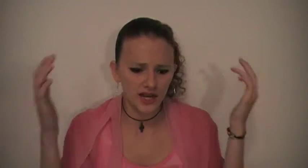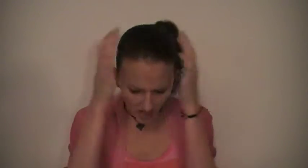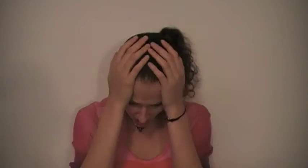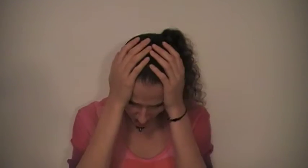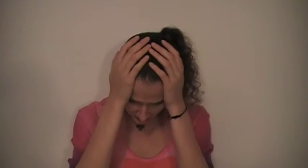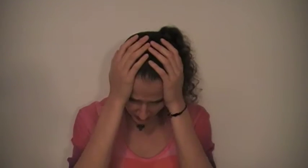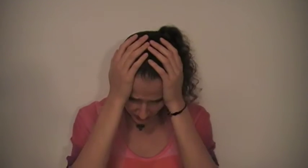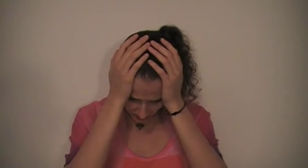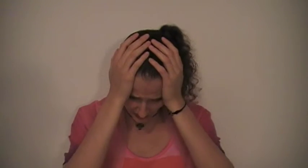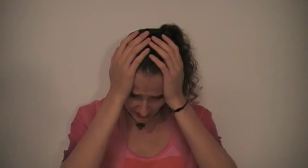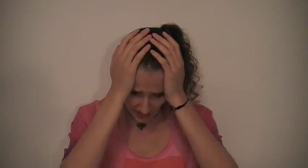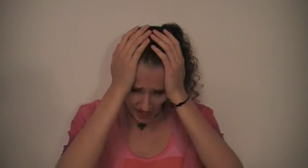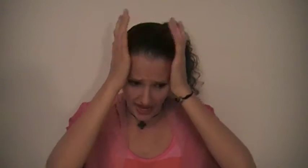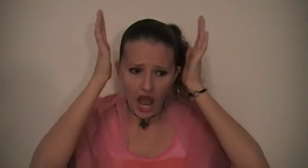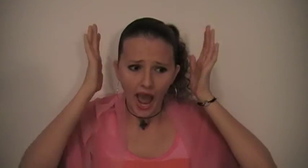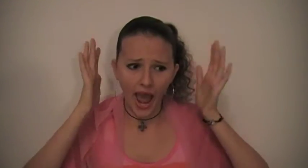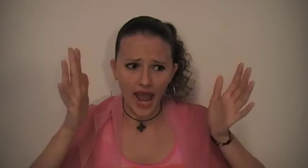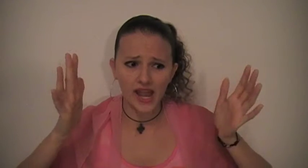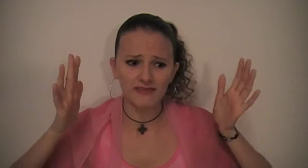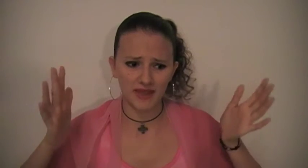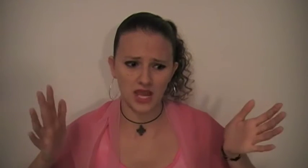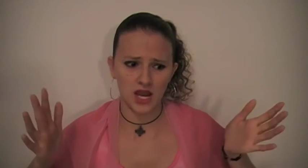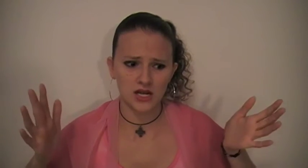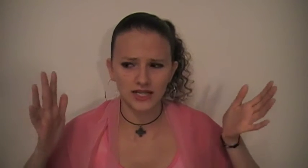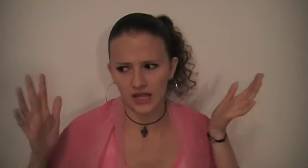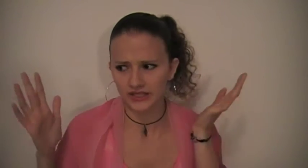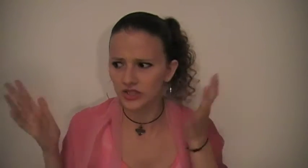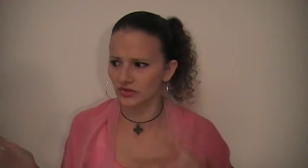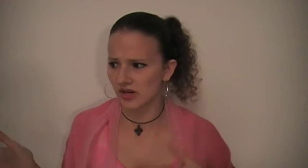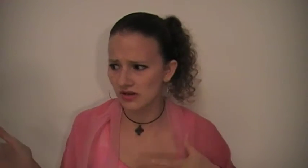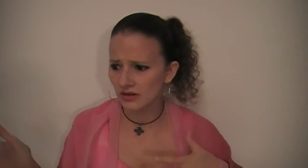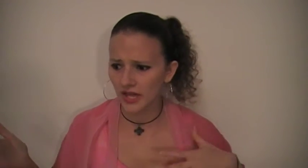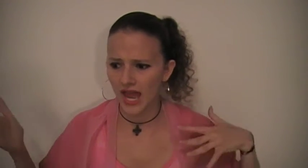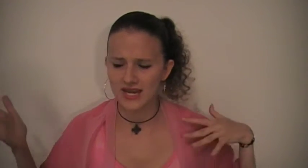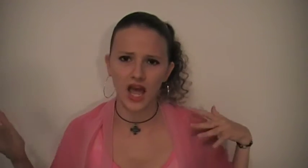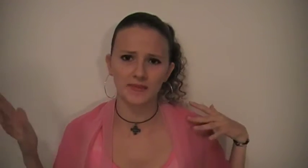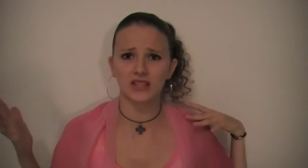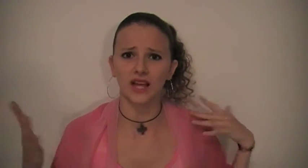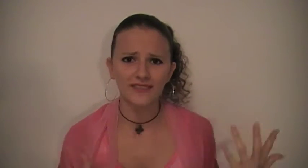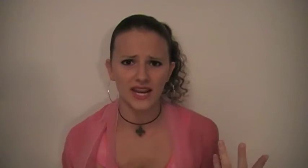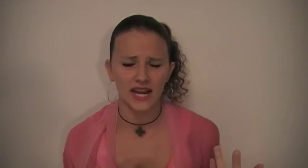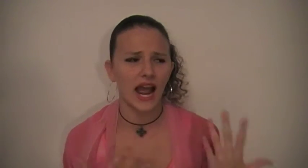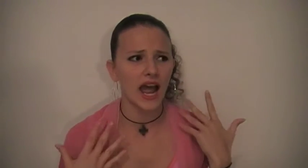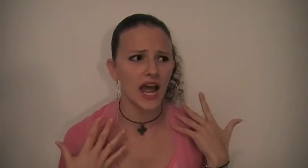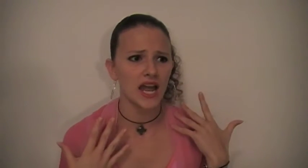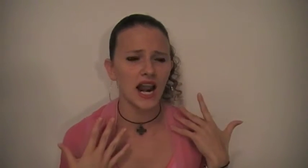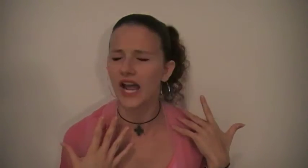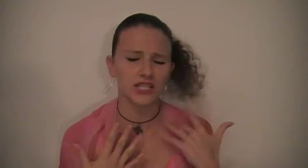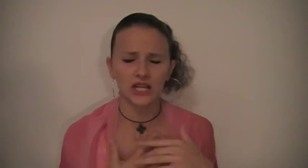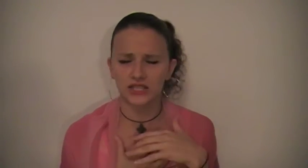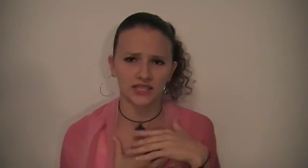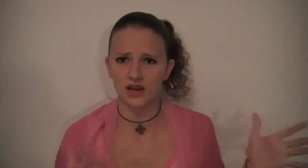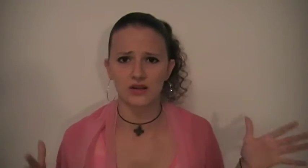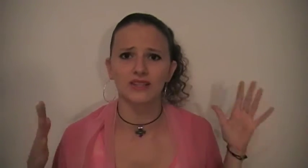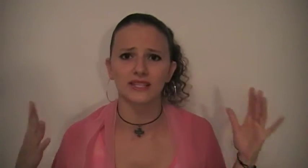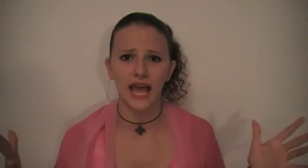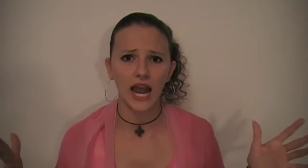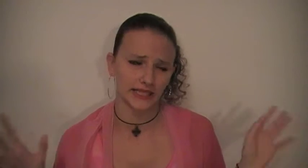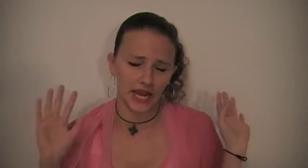oh my good glorious God I have been telling the truth and not been loving and I just got so sad like I